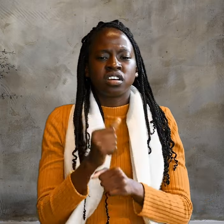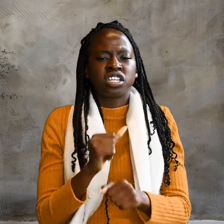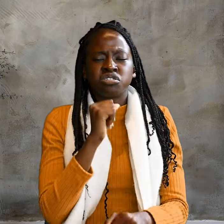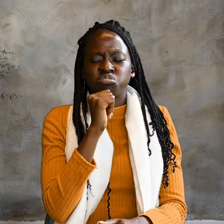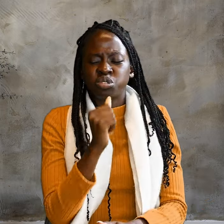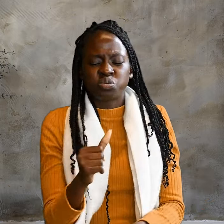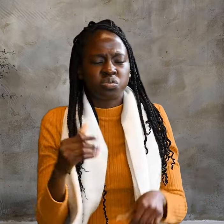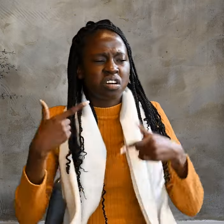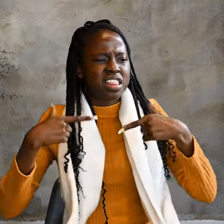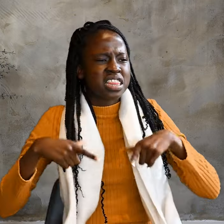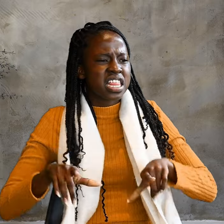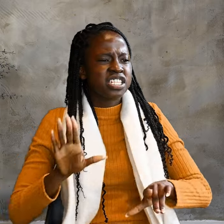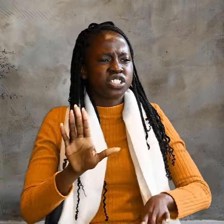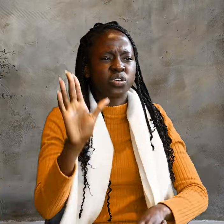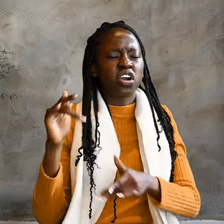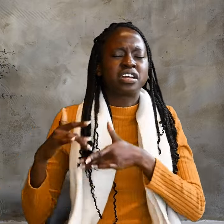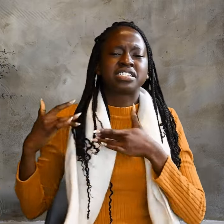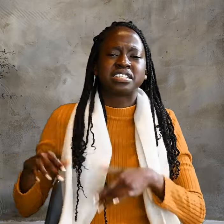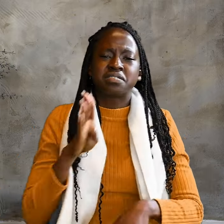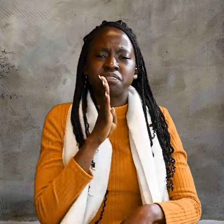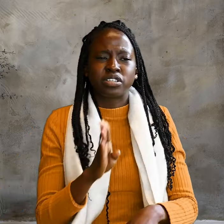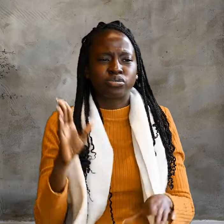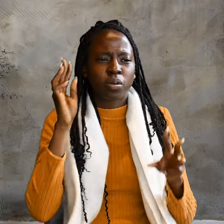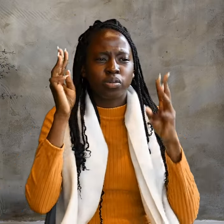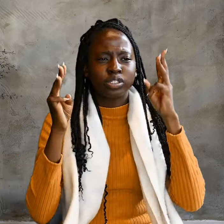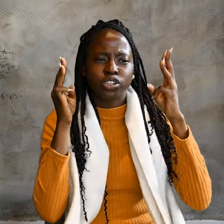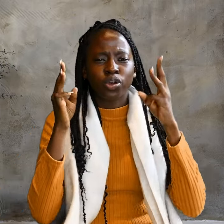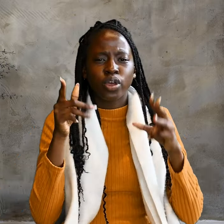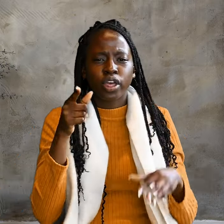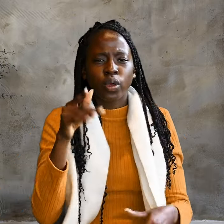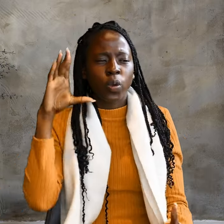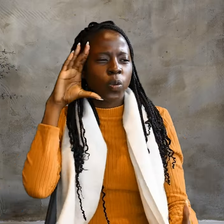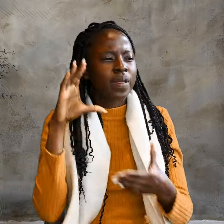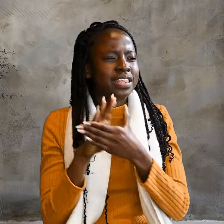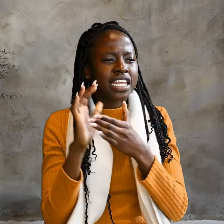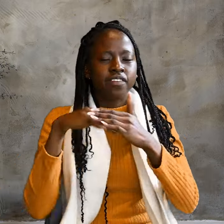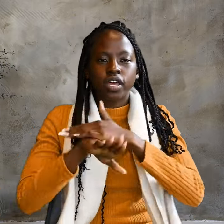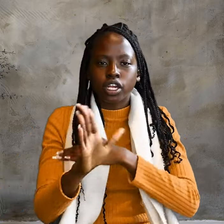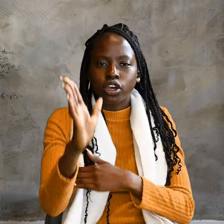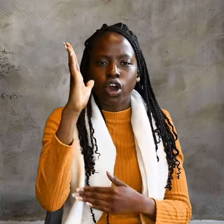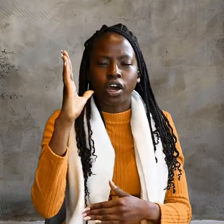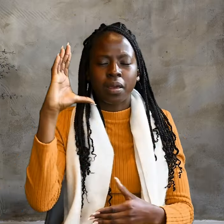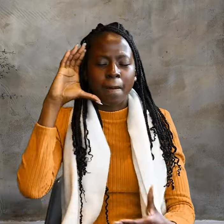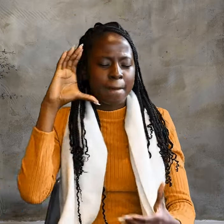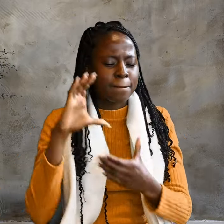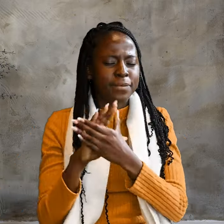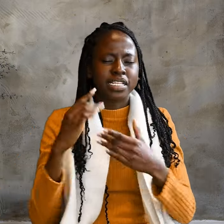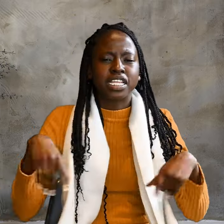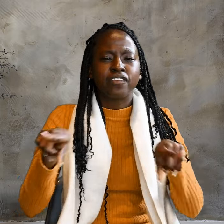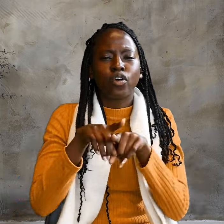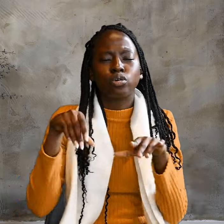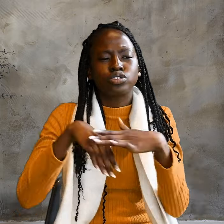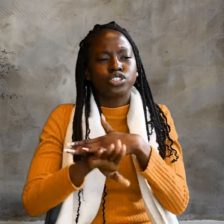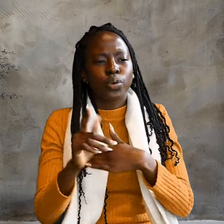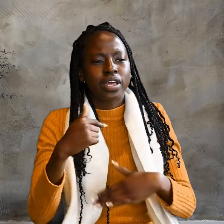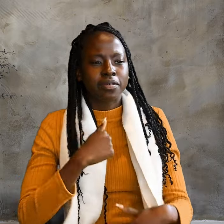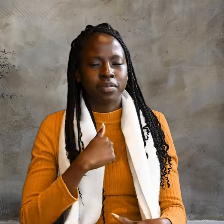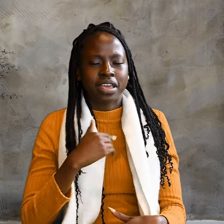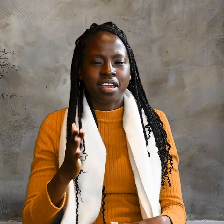Do not let your hearts be troubled. You believe in God. Believe also in me.